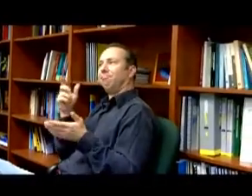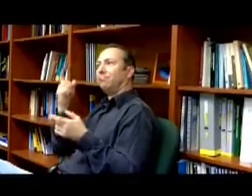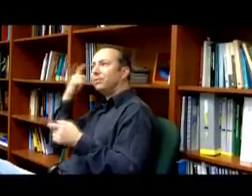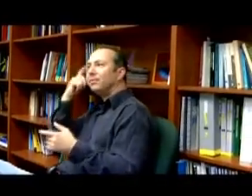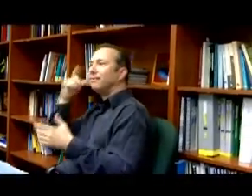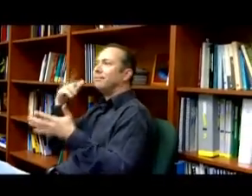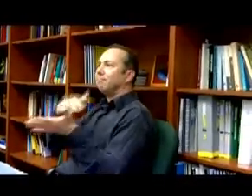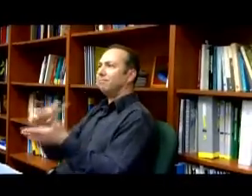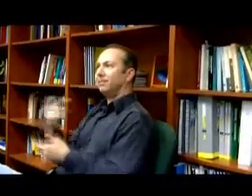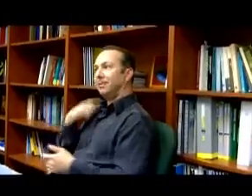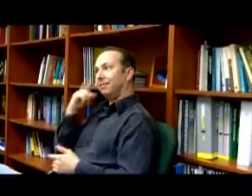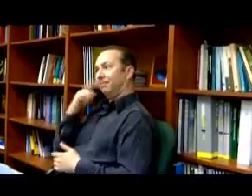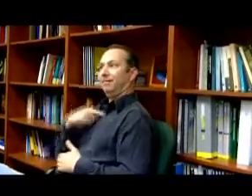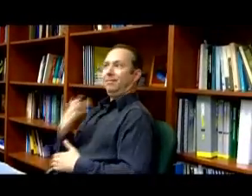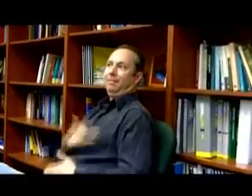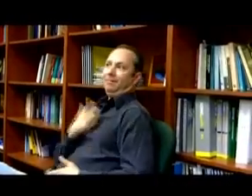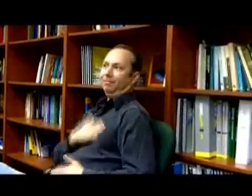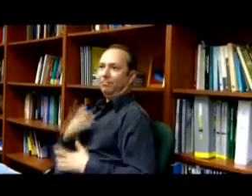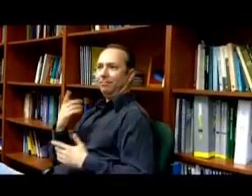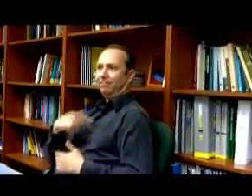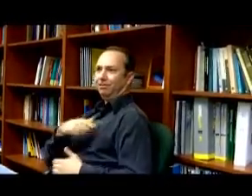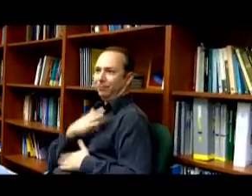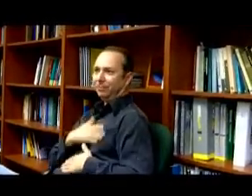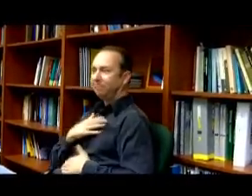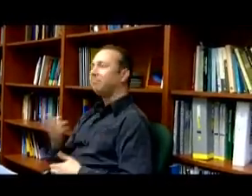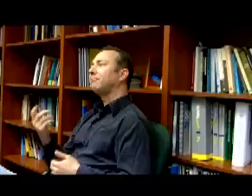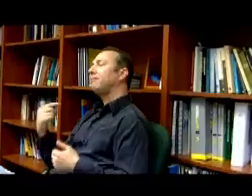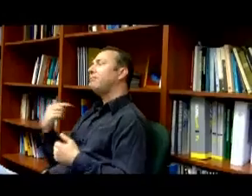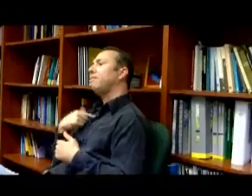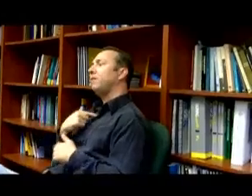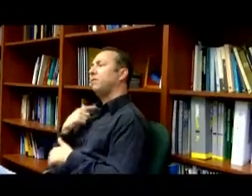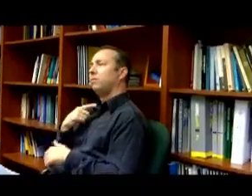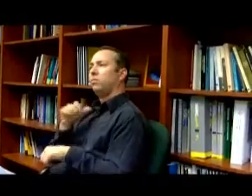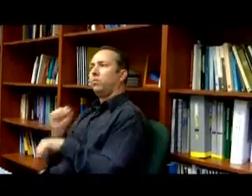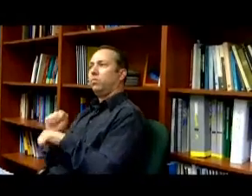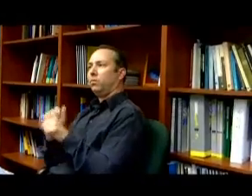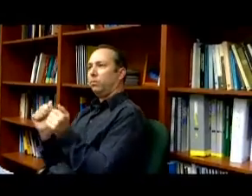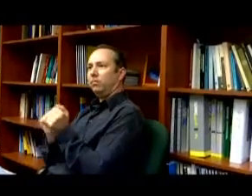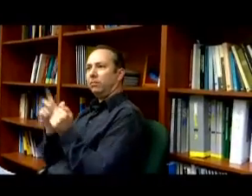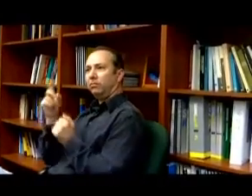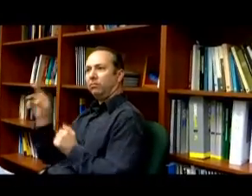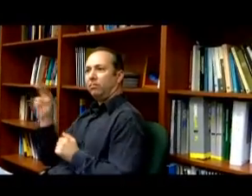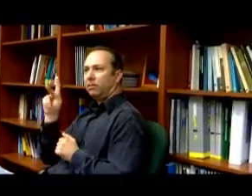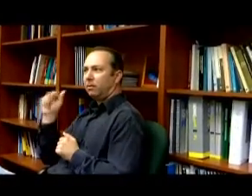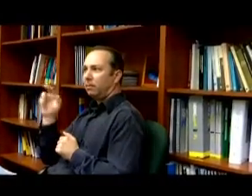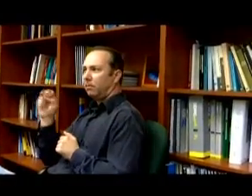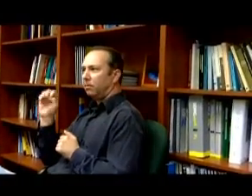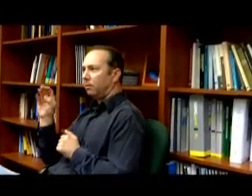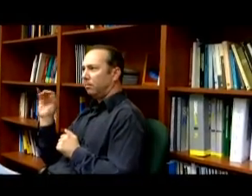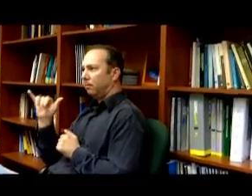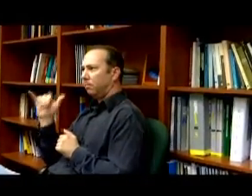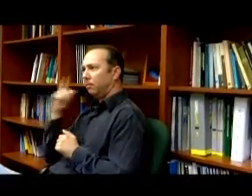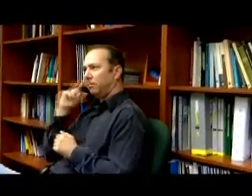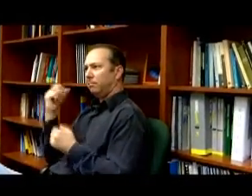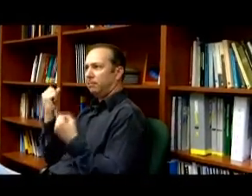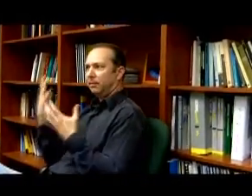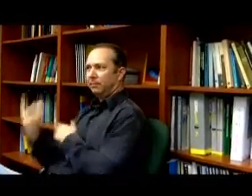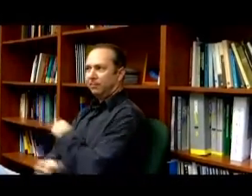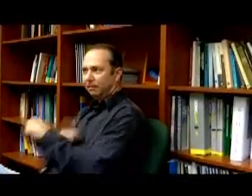American Sign Language about the deaf brain. And so, first of all, we just really appreciate it. I work with